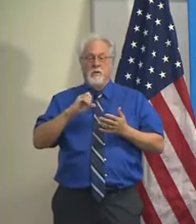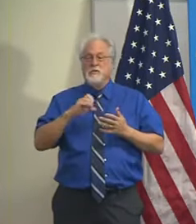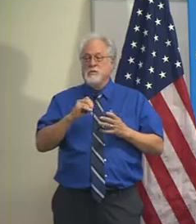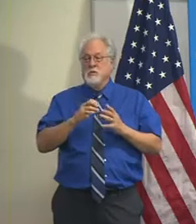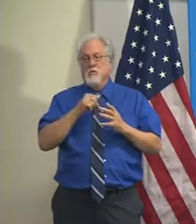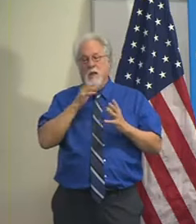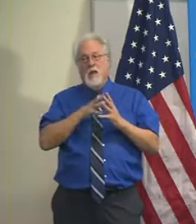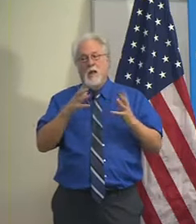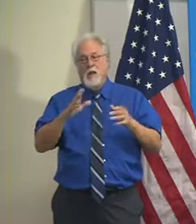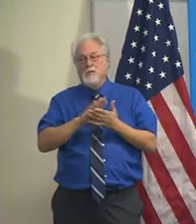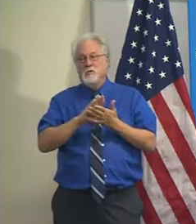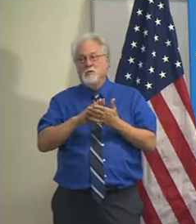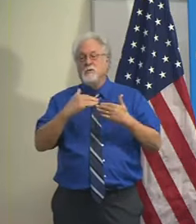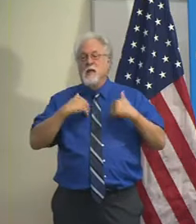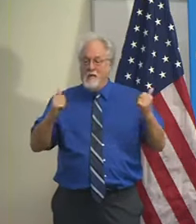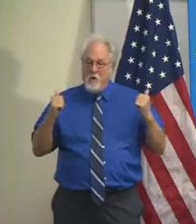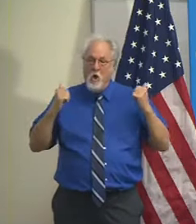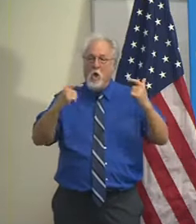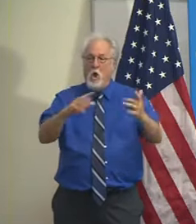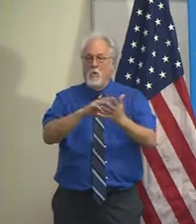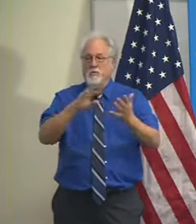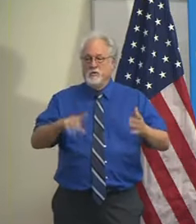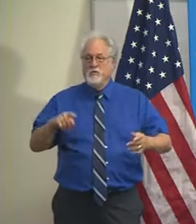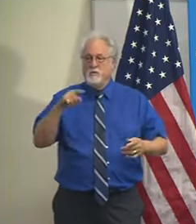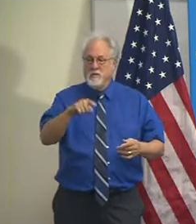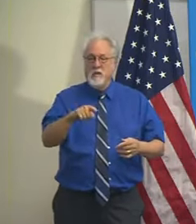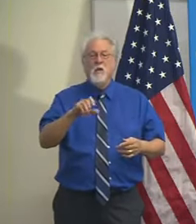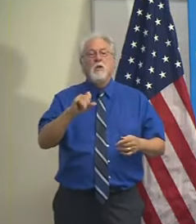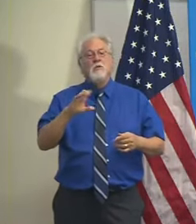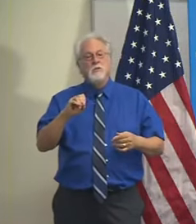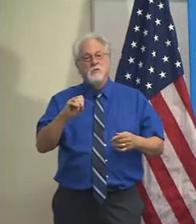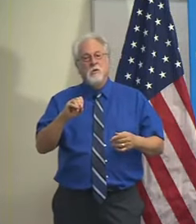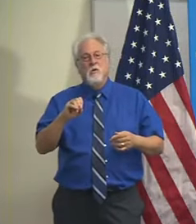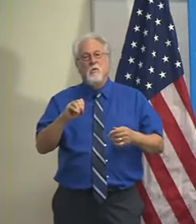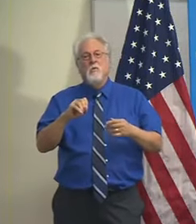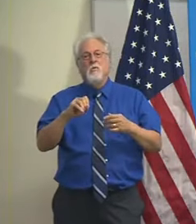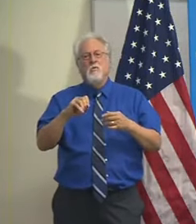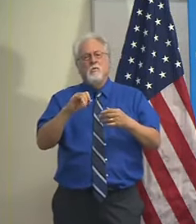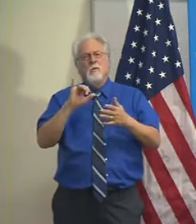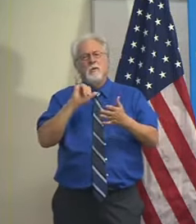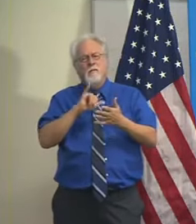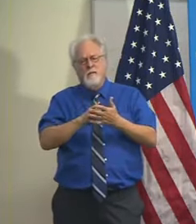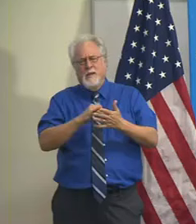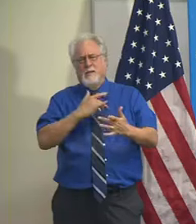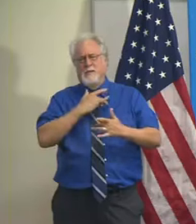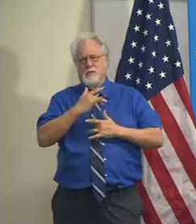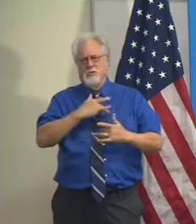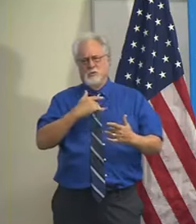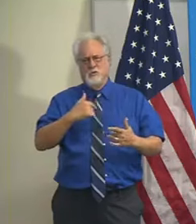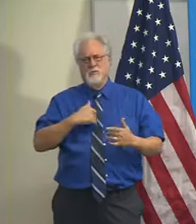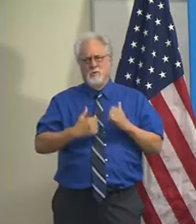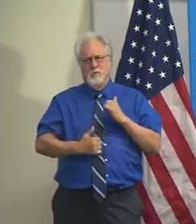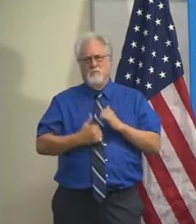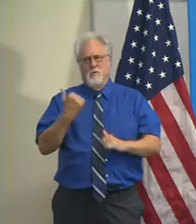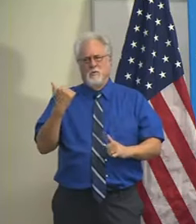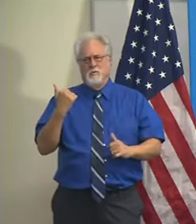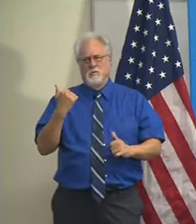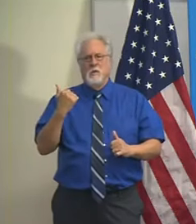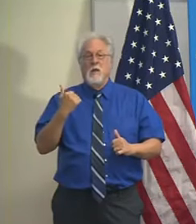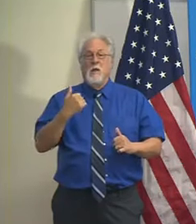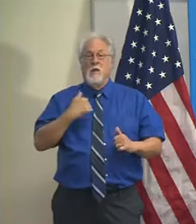for their instruction. So those are the things that really concern me. I remain